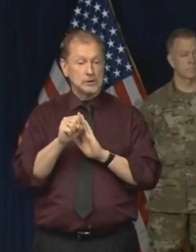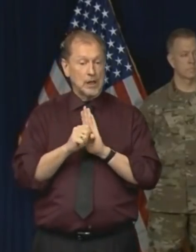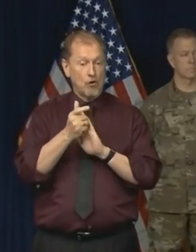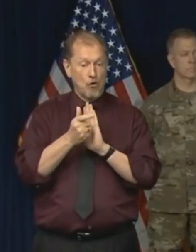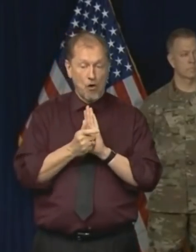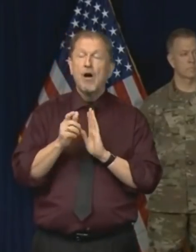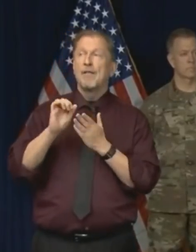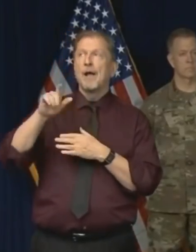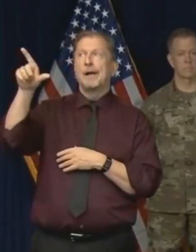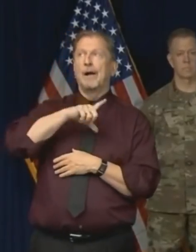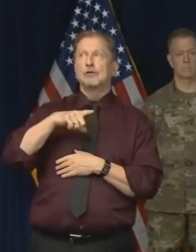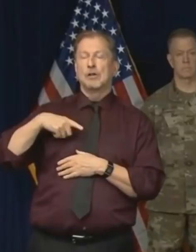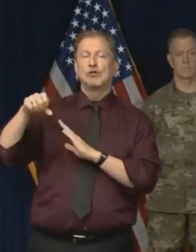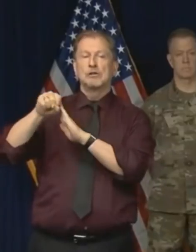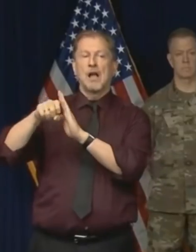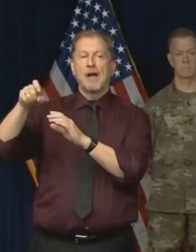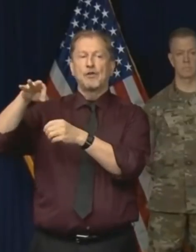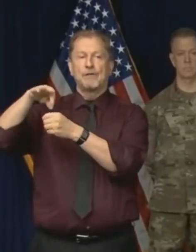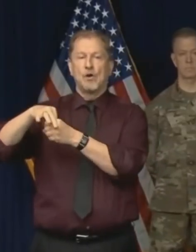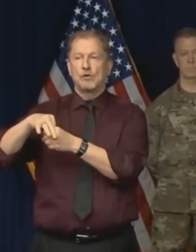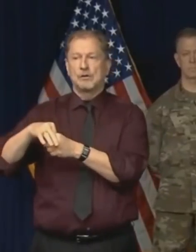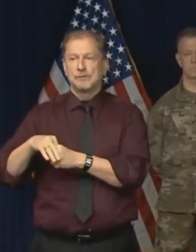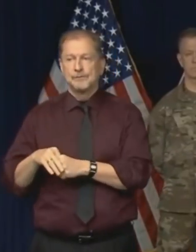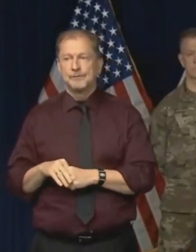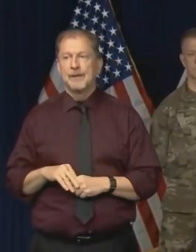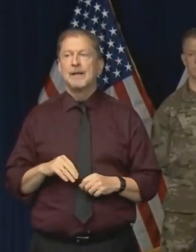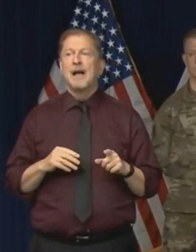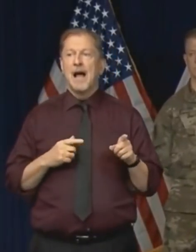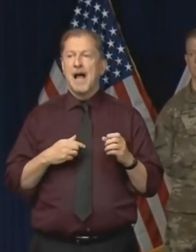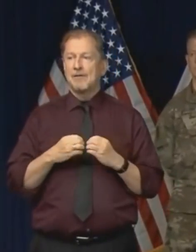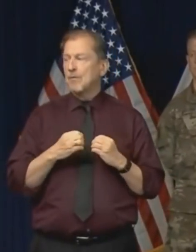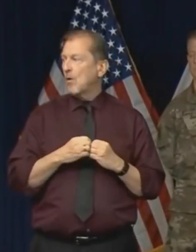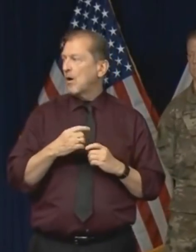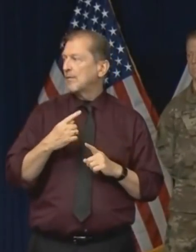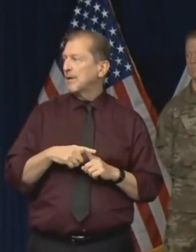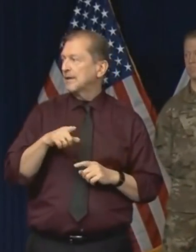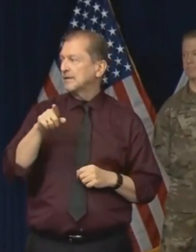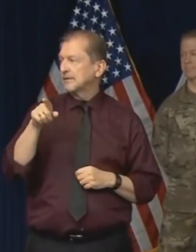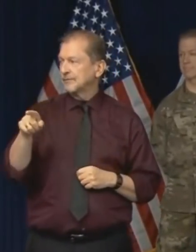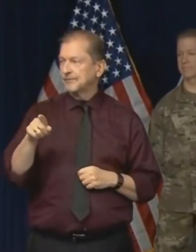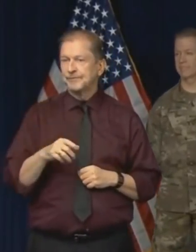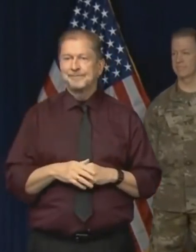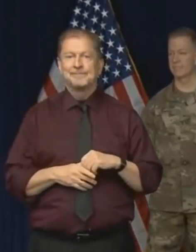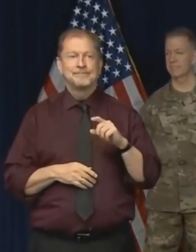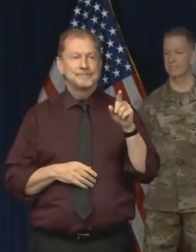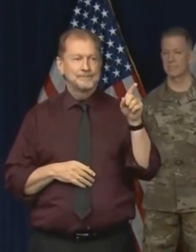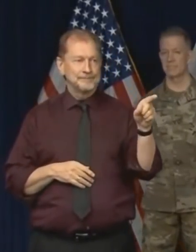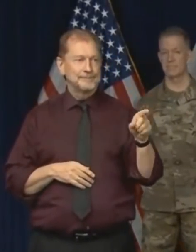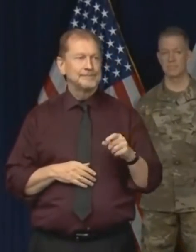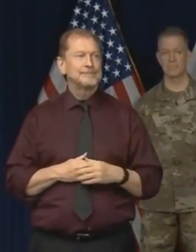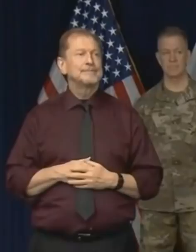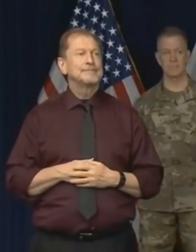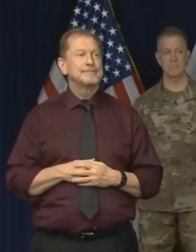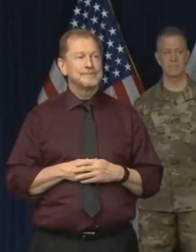heard makes sense. I just got two more added. If you mind. If you don't mind. you don't mind. Craig Wall. Oh, I'm sorry. Craig. I apologize, Craig.